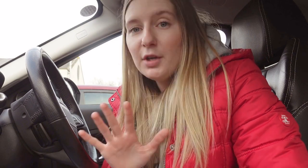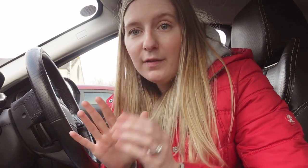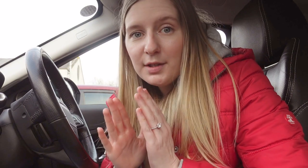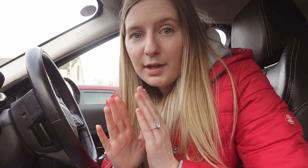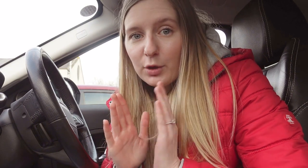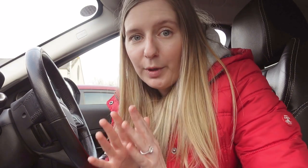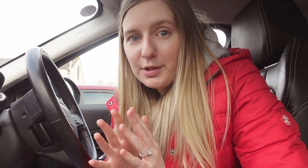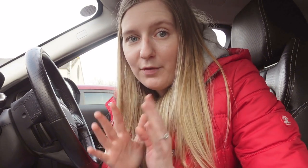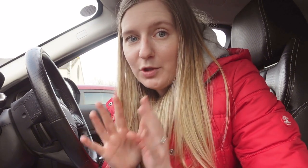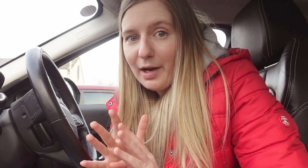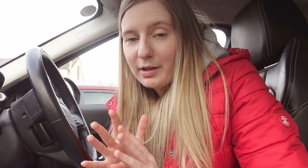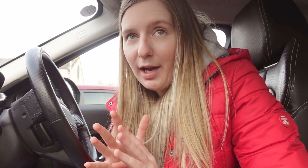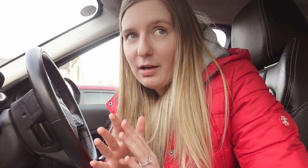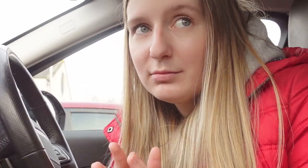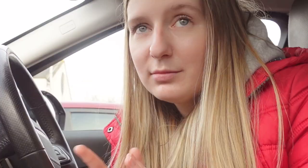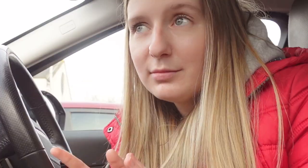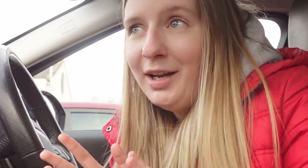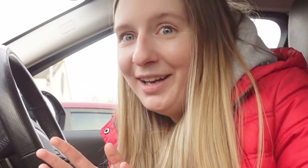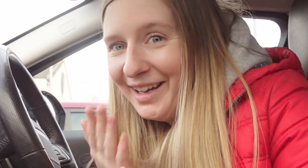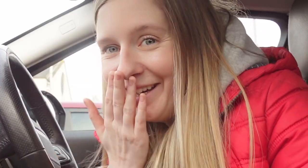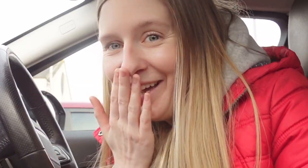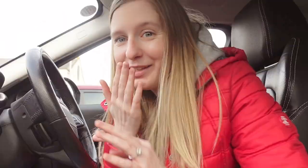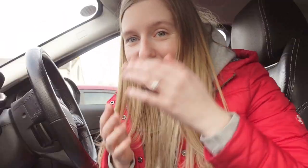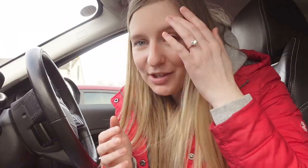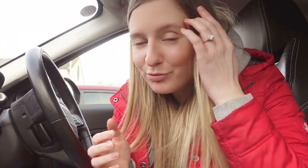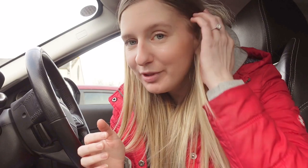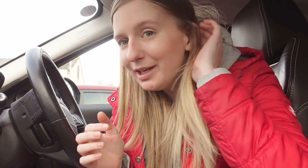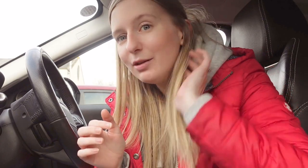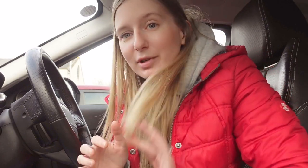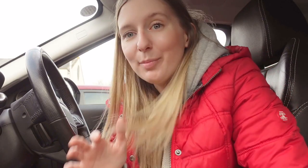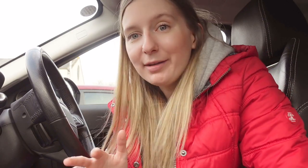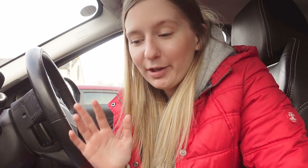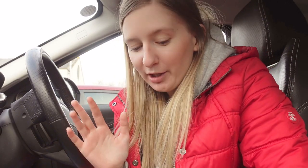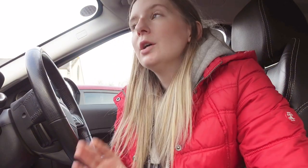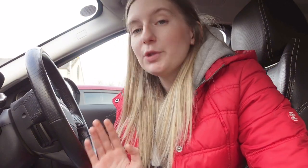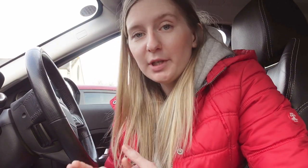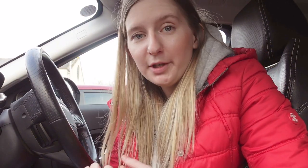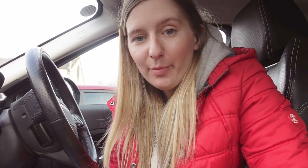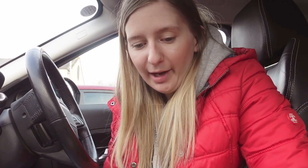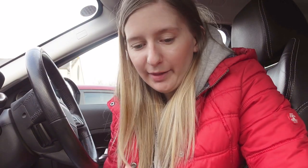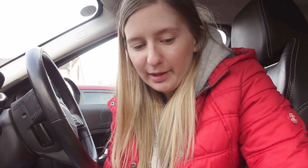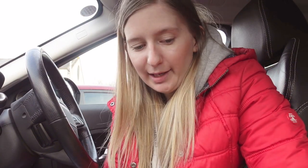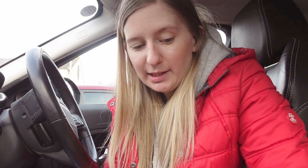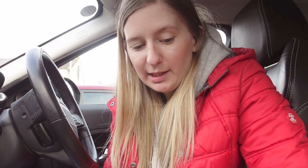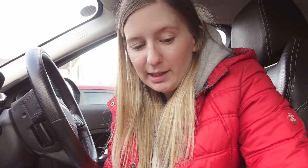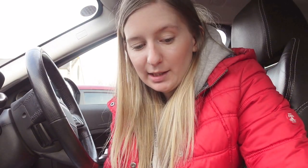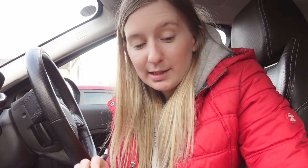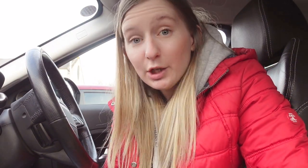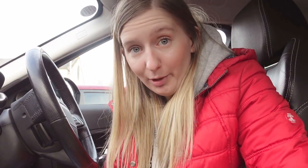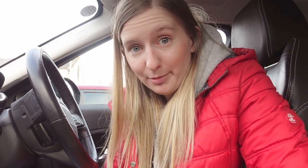service is like the worst service you ever get like it's really really bad like so I turned up and the lady didn't know why I